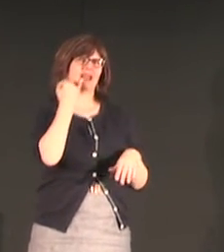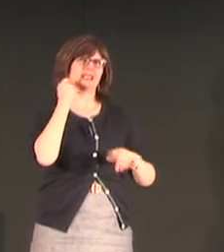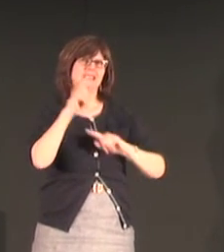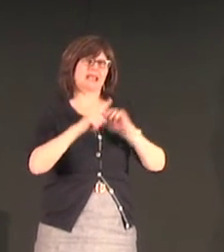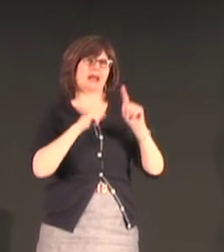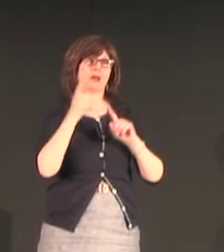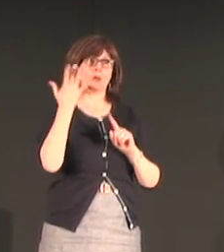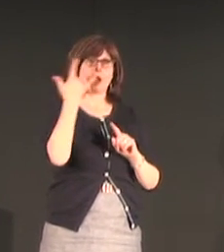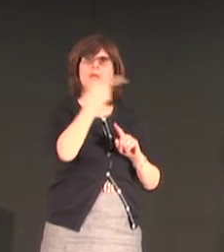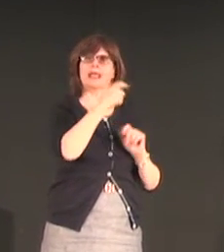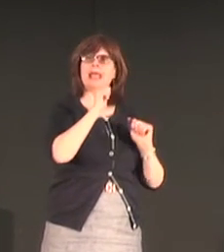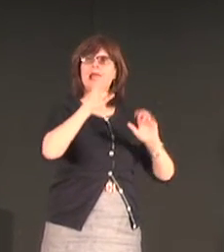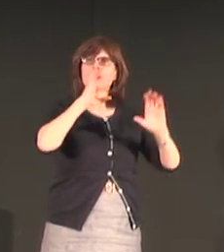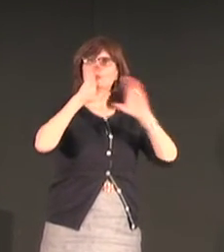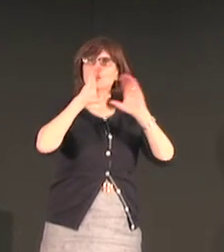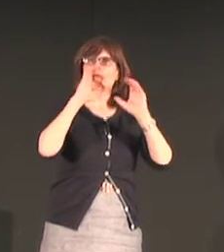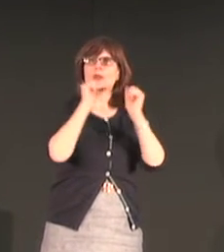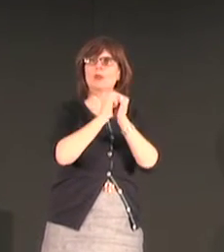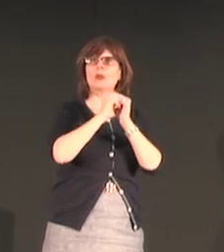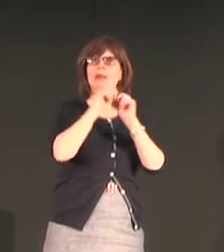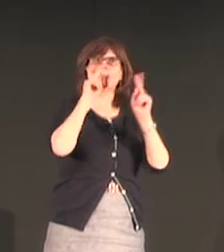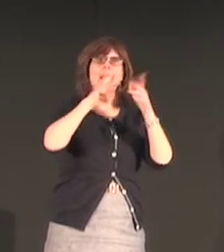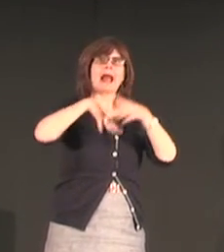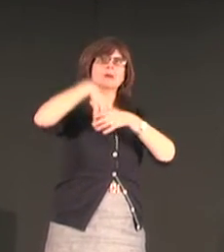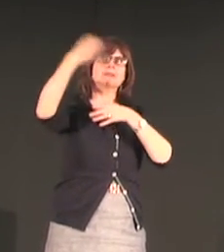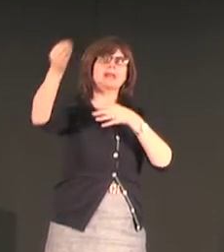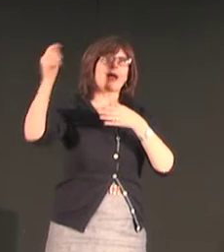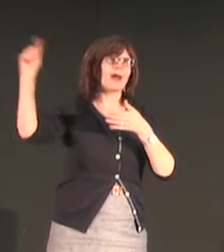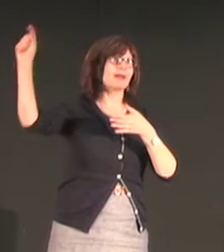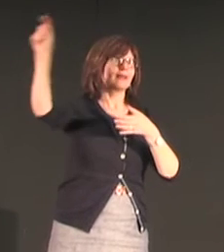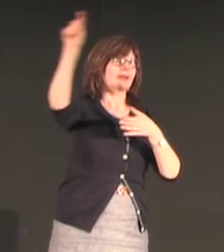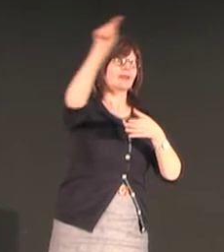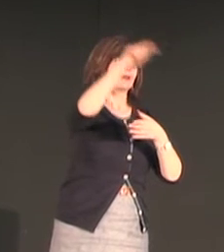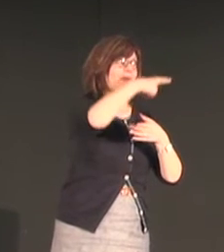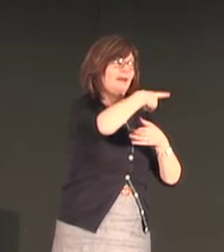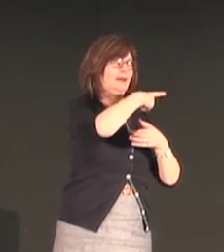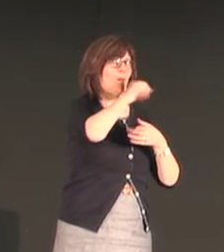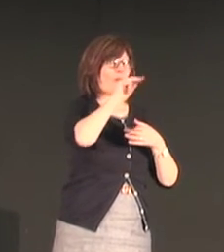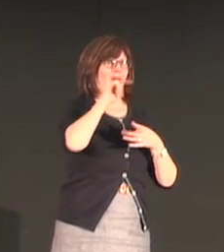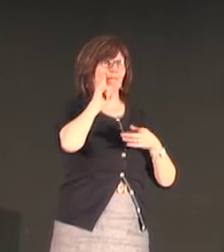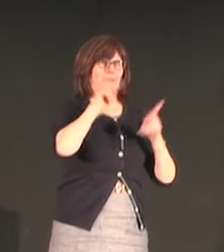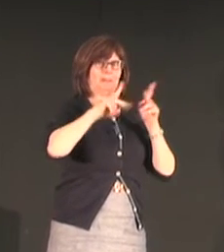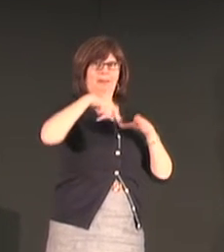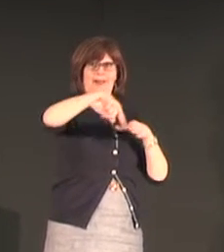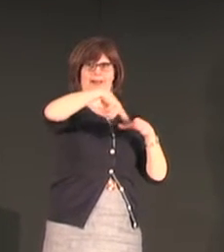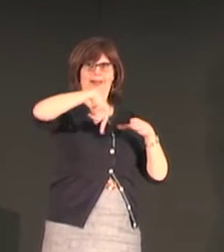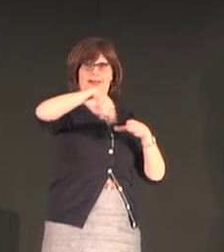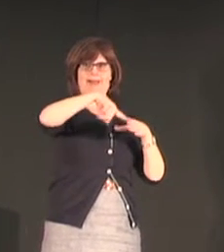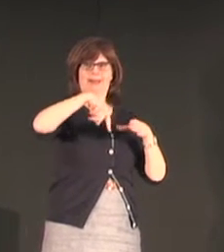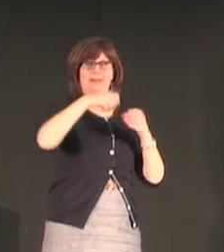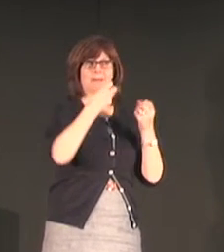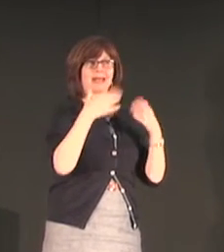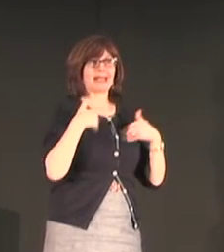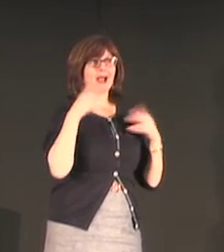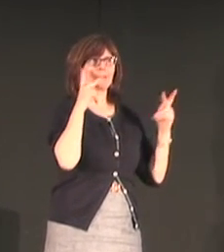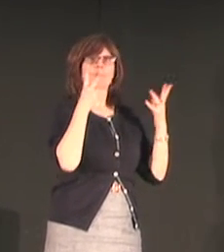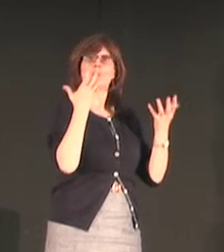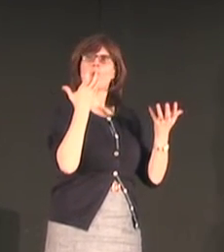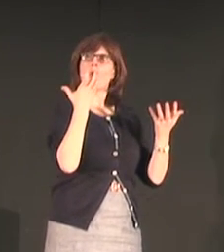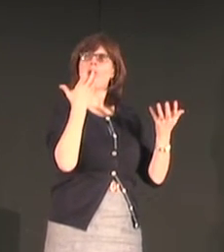you know some of the young people are interested in learning and using Israeli sign language so that they can communicate with people outside